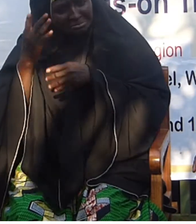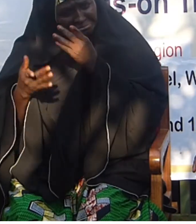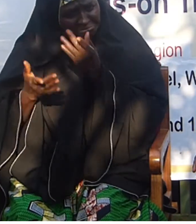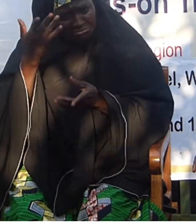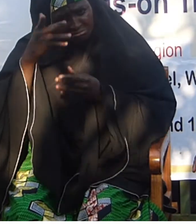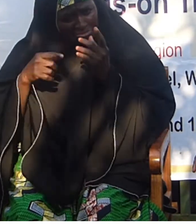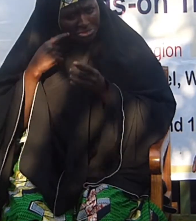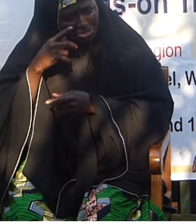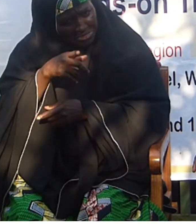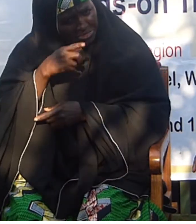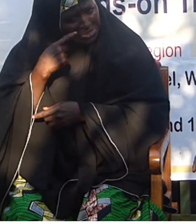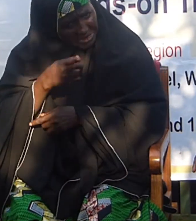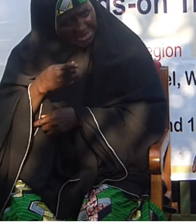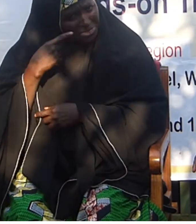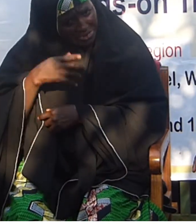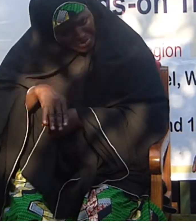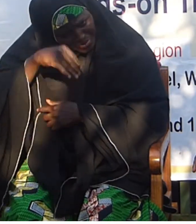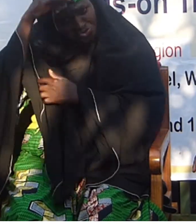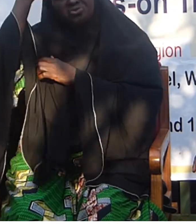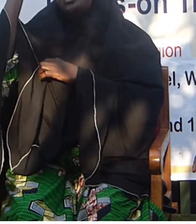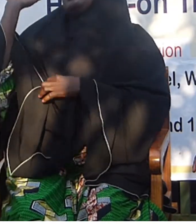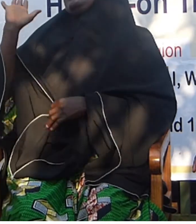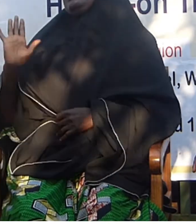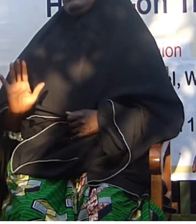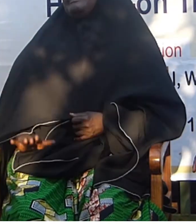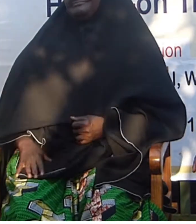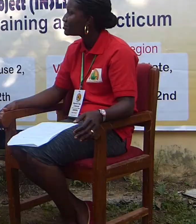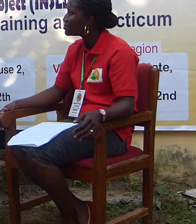Aisha De Moe how